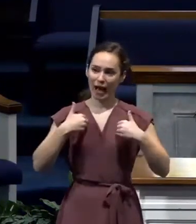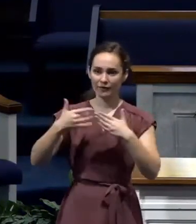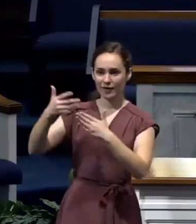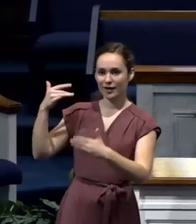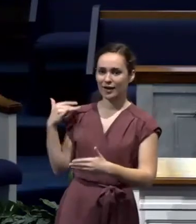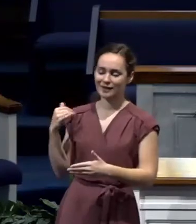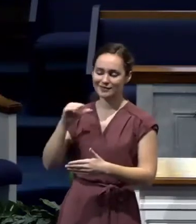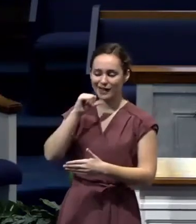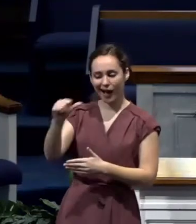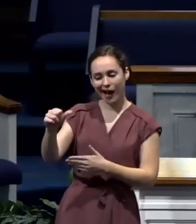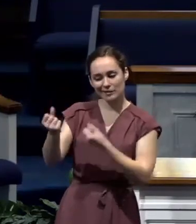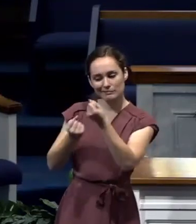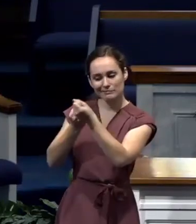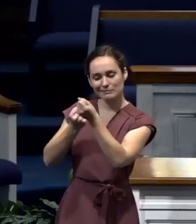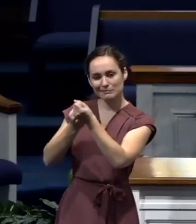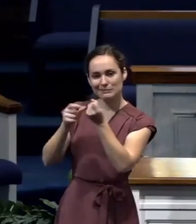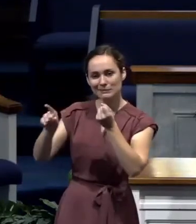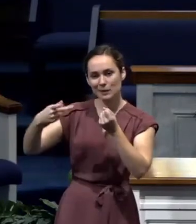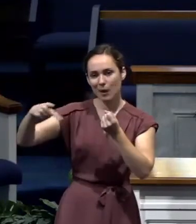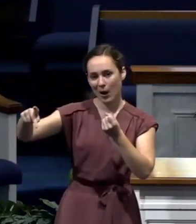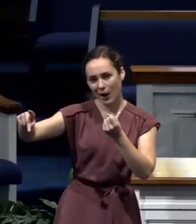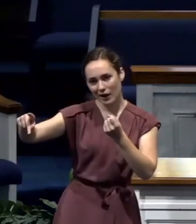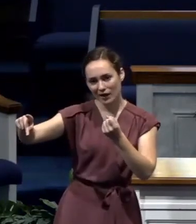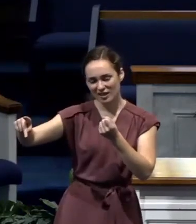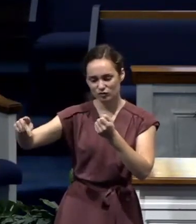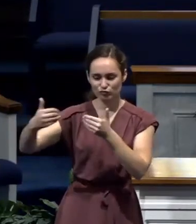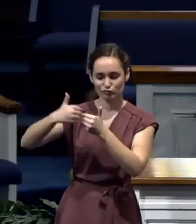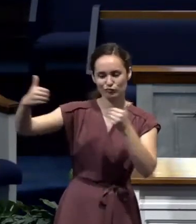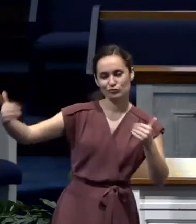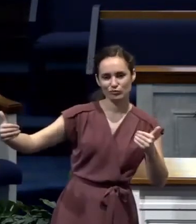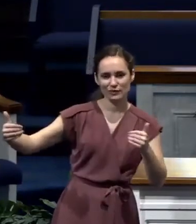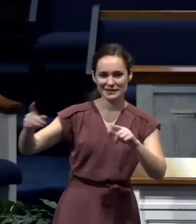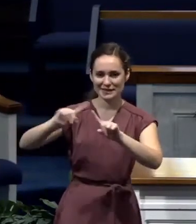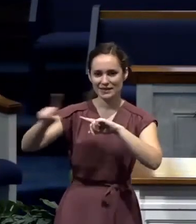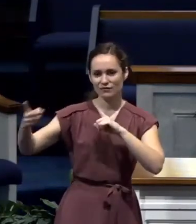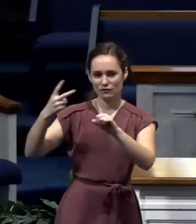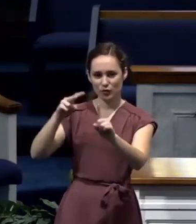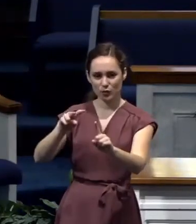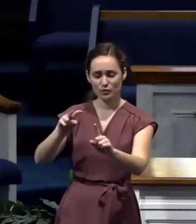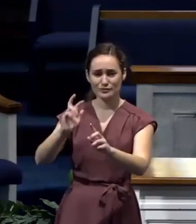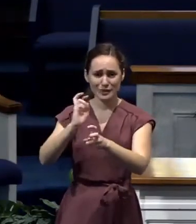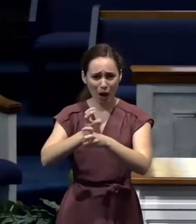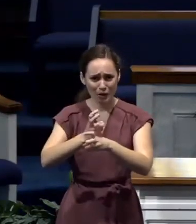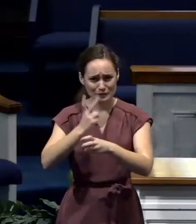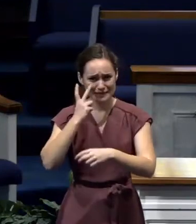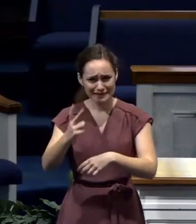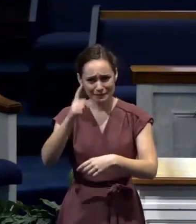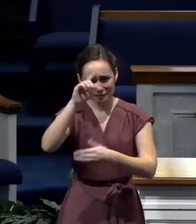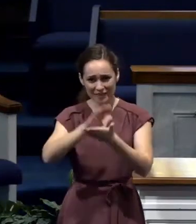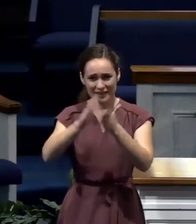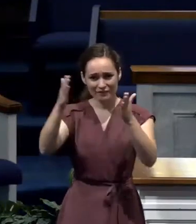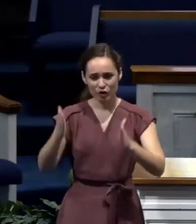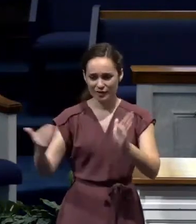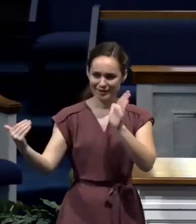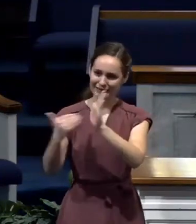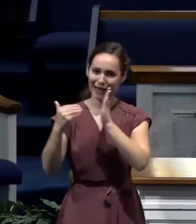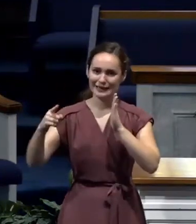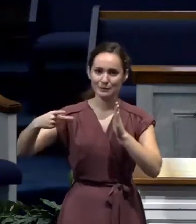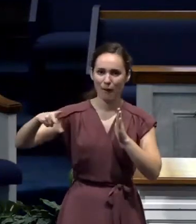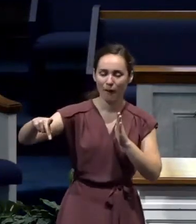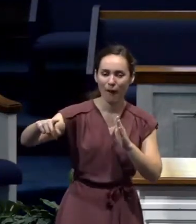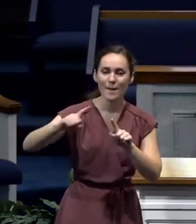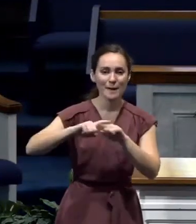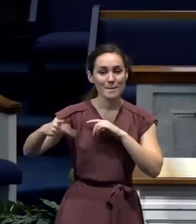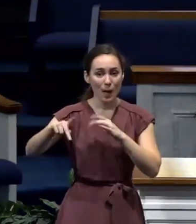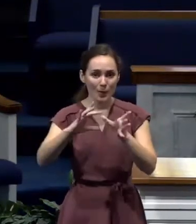were his detractors. It's hard to imagine that believers would oppose the apostle Paul. But the word some that he refers to here referring to some